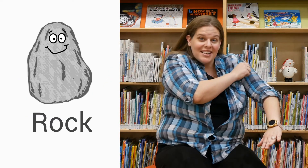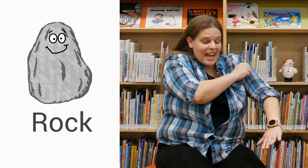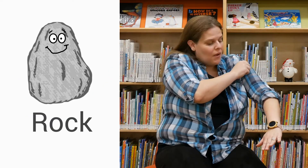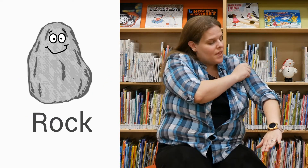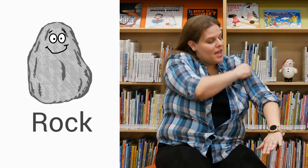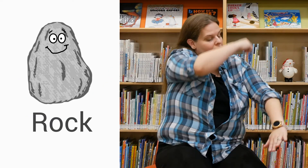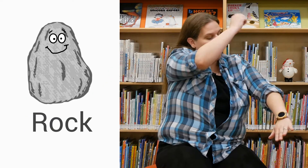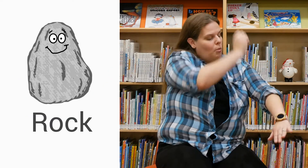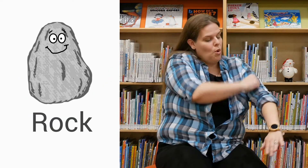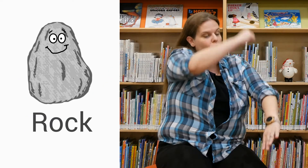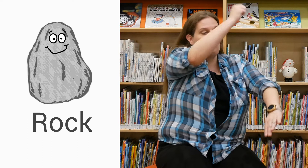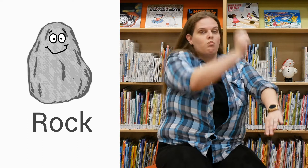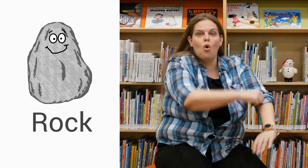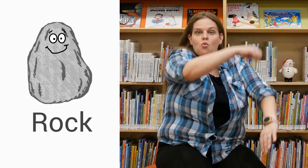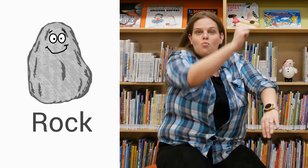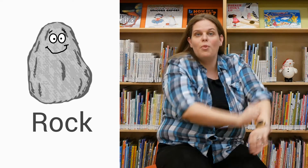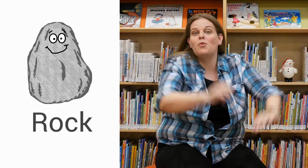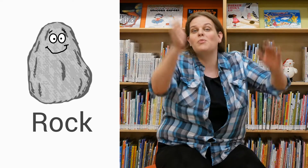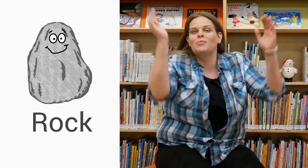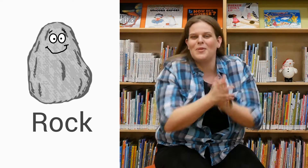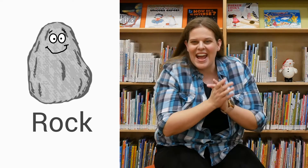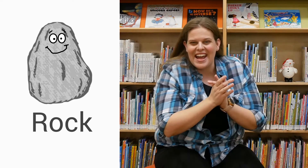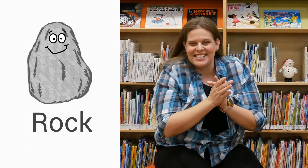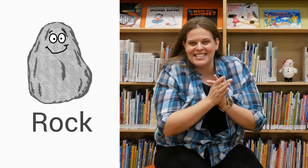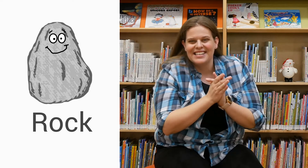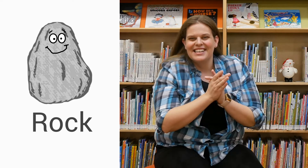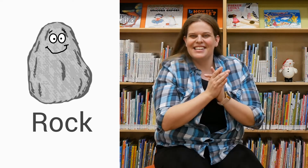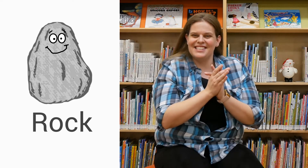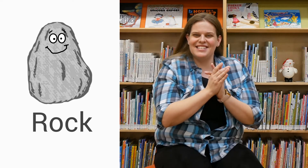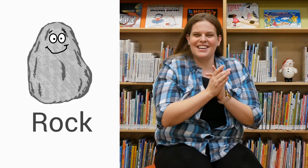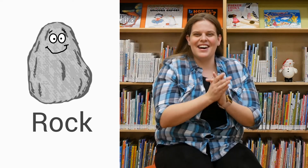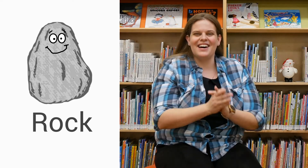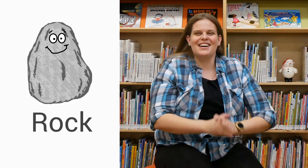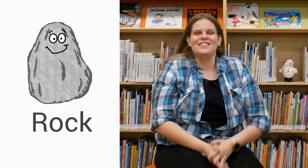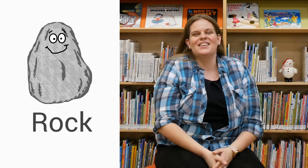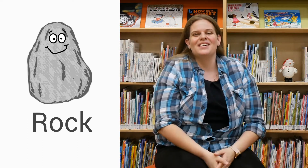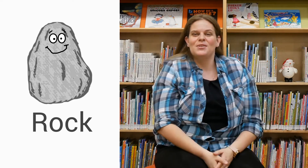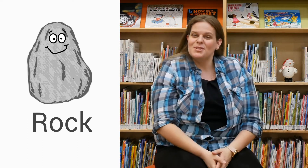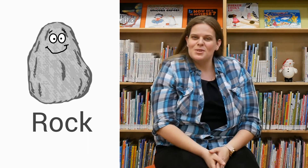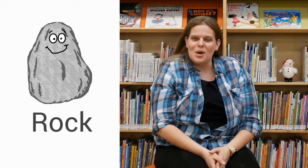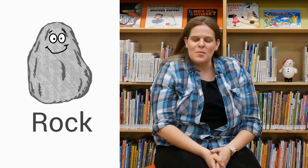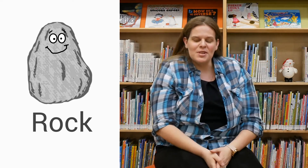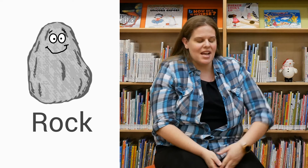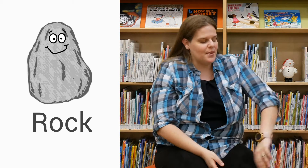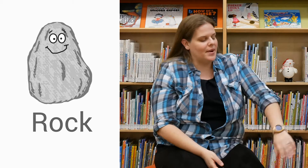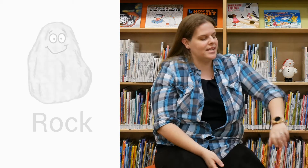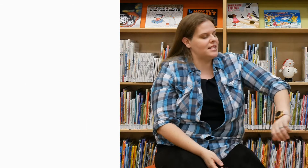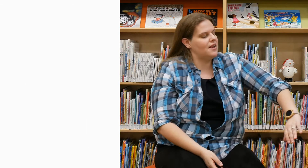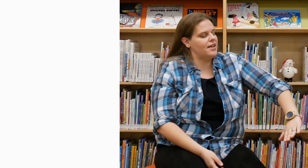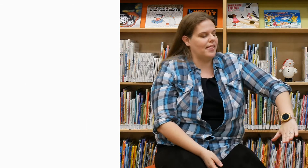down the hill. Boom, boom, boom, crash. Good job. You guys want to try it one more time? All right. Let's get our hill